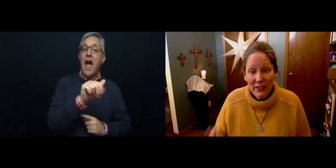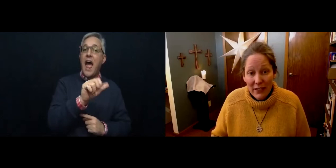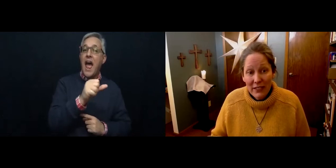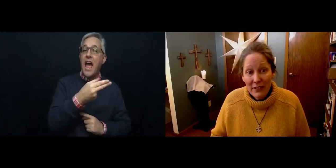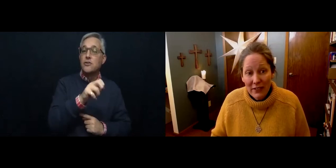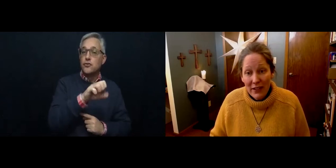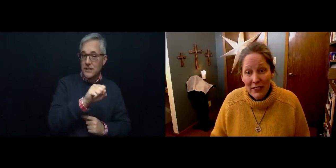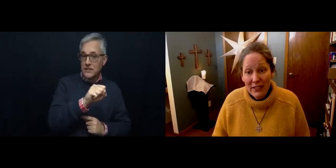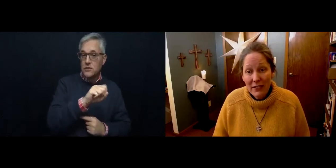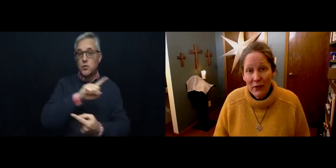dust to dust.